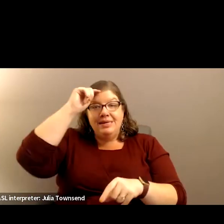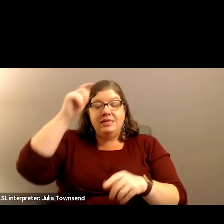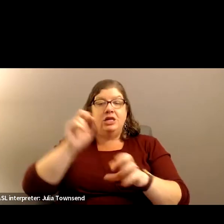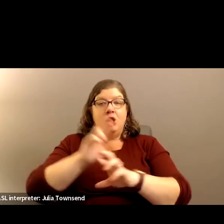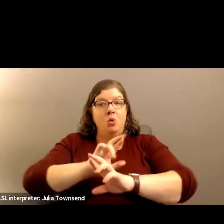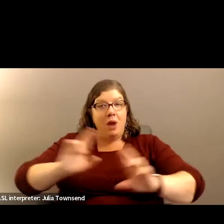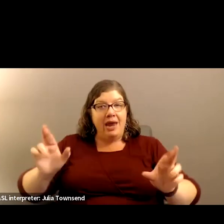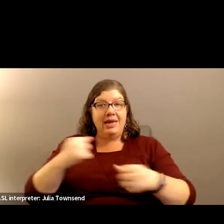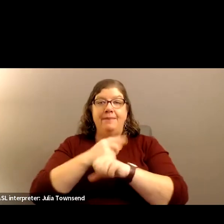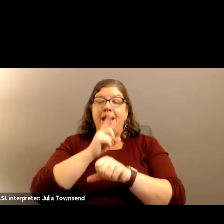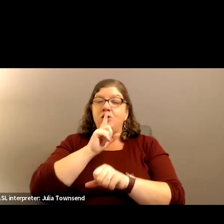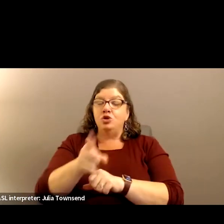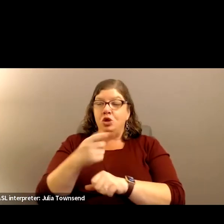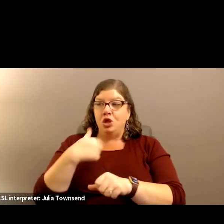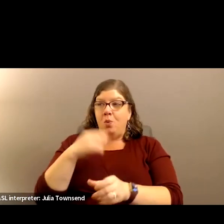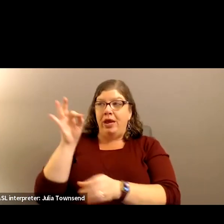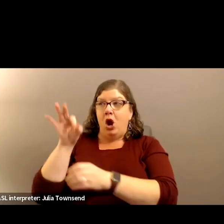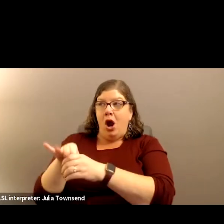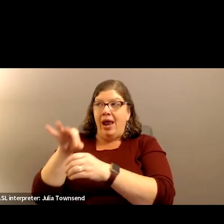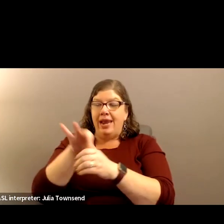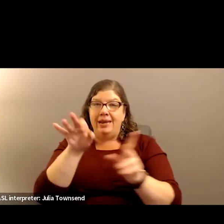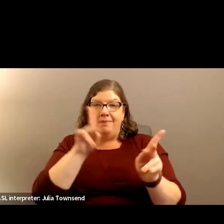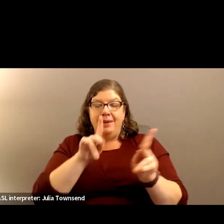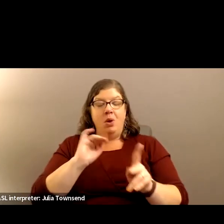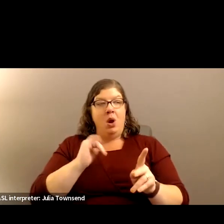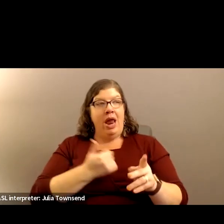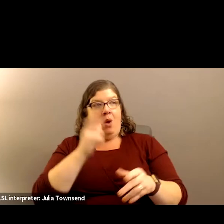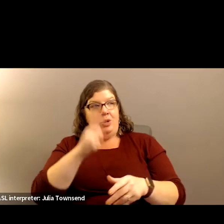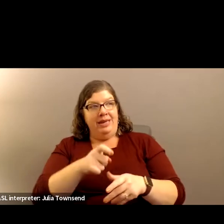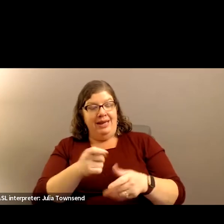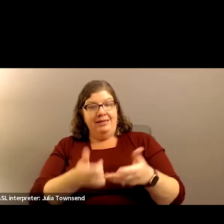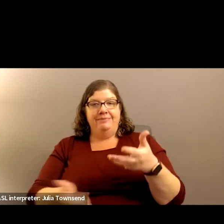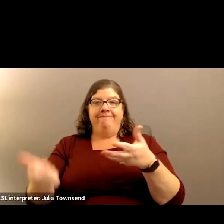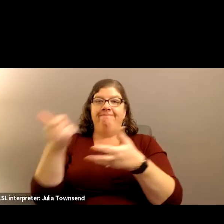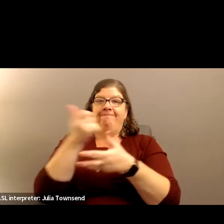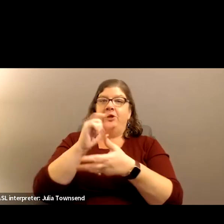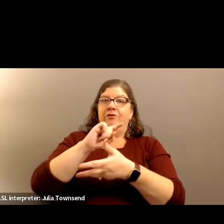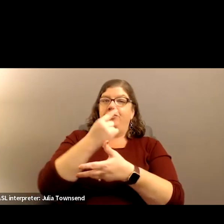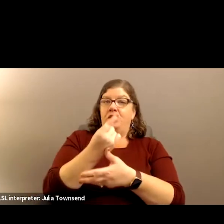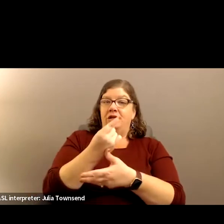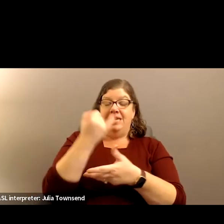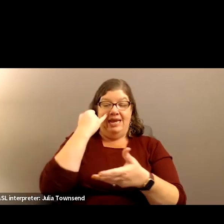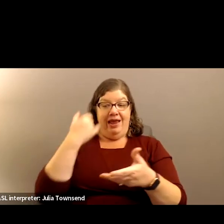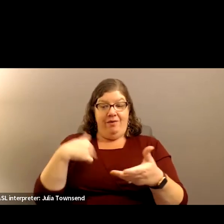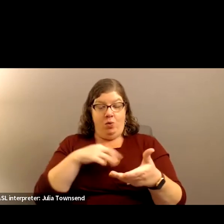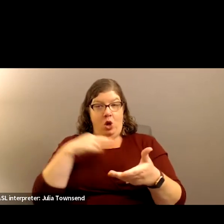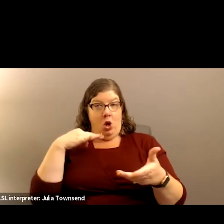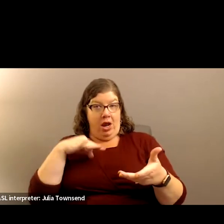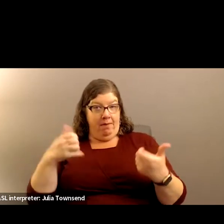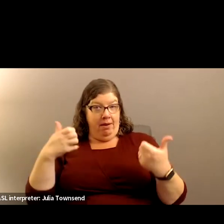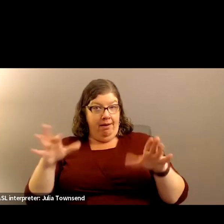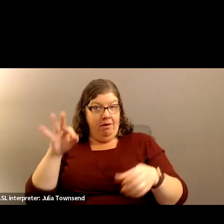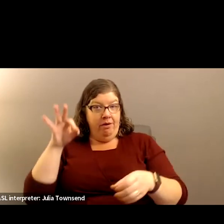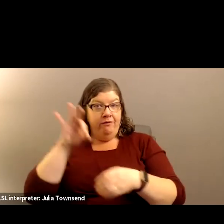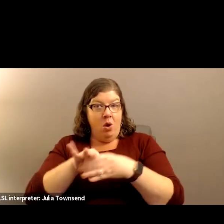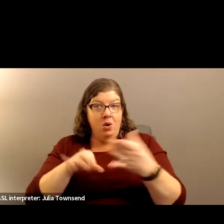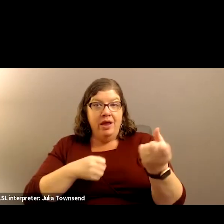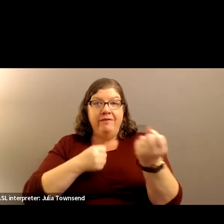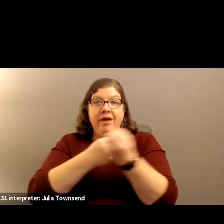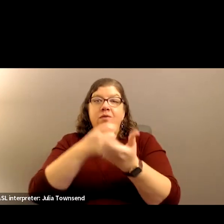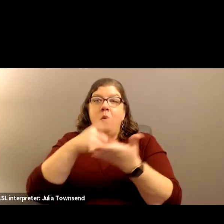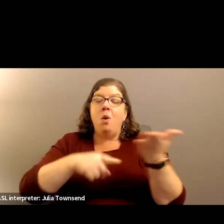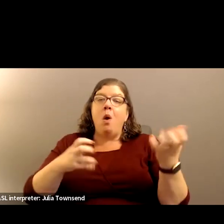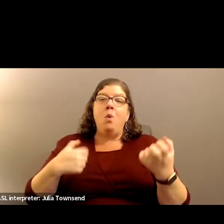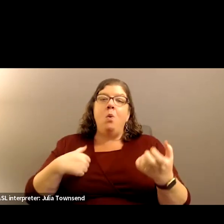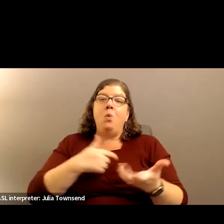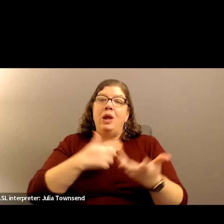make sure that we are electing people who will put our needs first and that we are if we are eligible voting in favor of what we